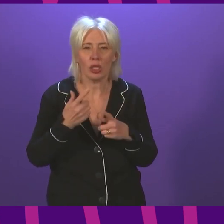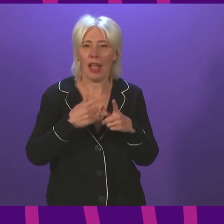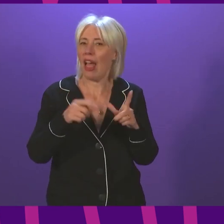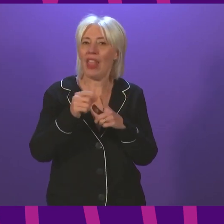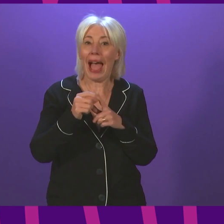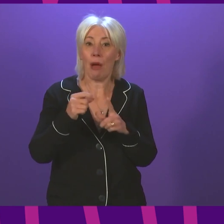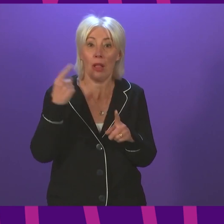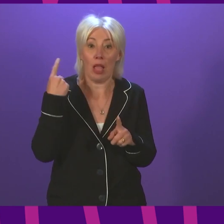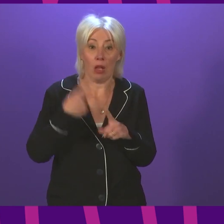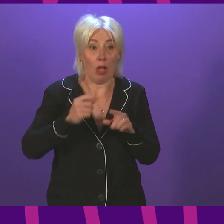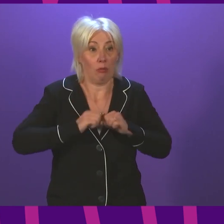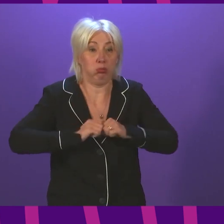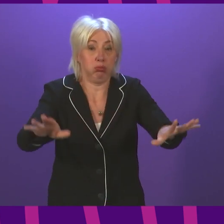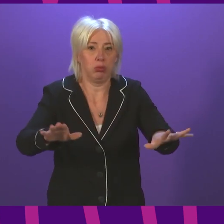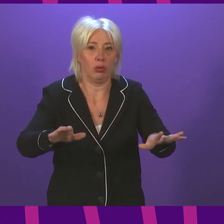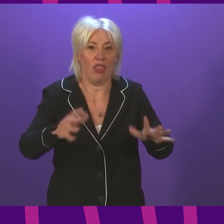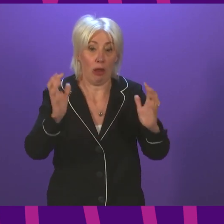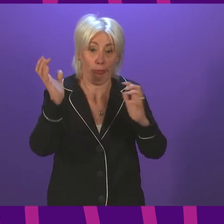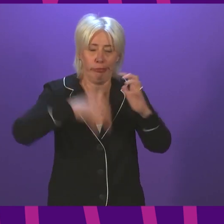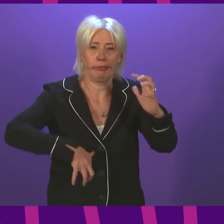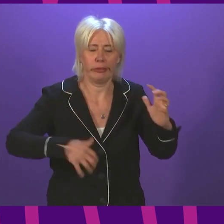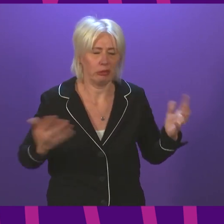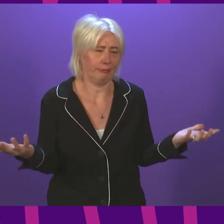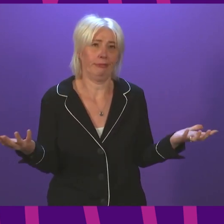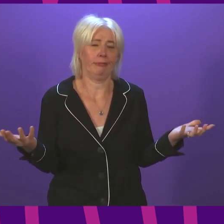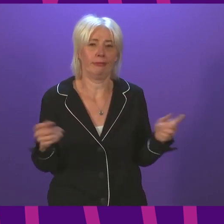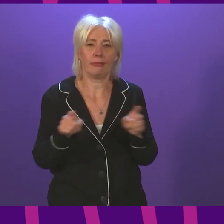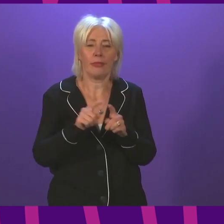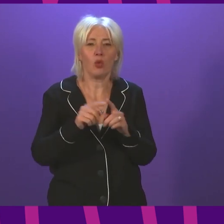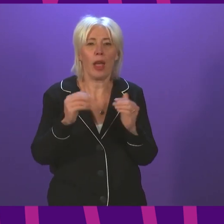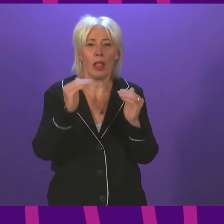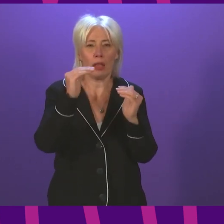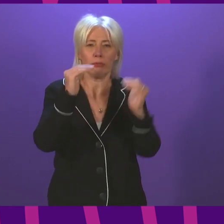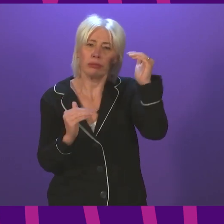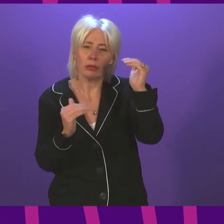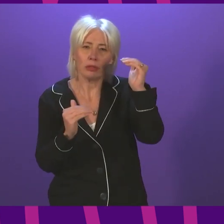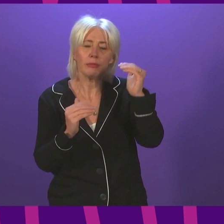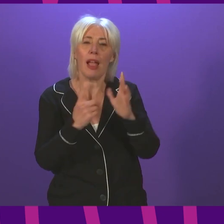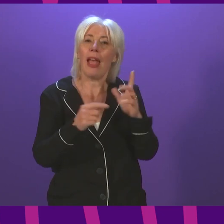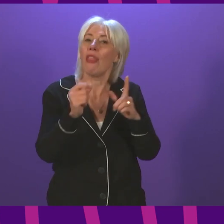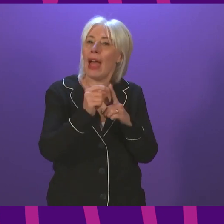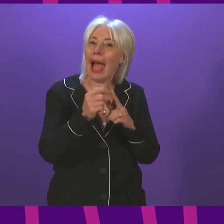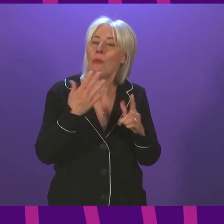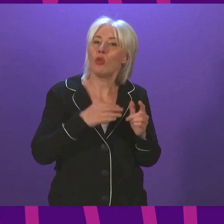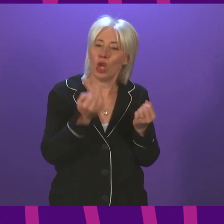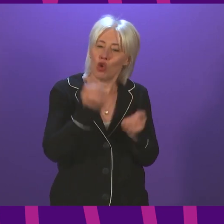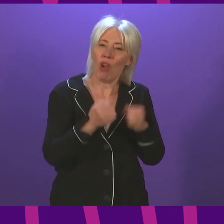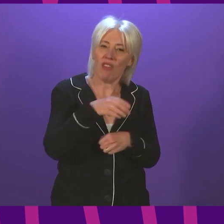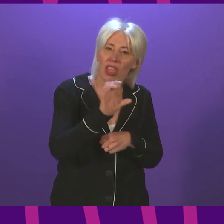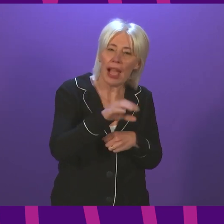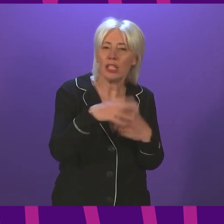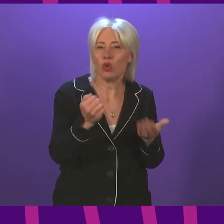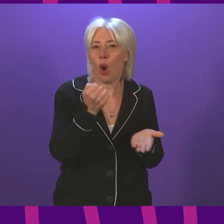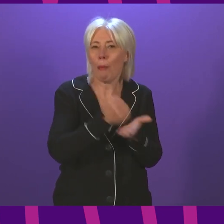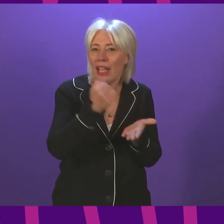crashed just minutes later. There are also severe equality issues here. The app requires a driving licence or a